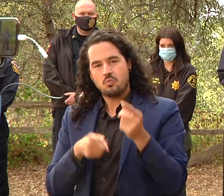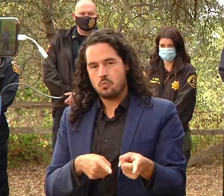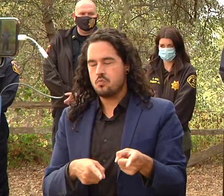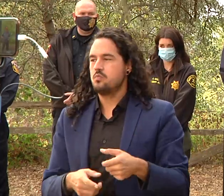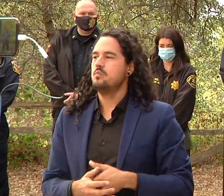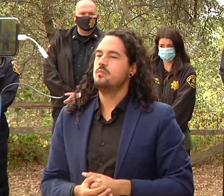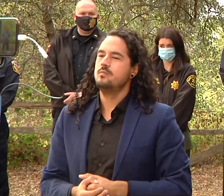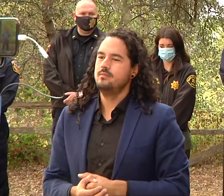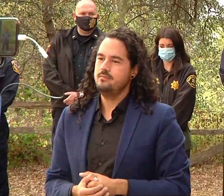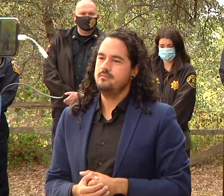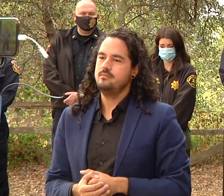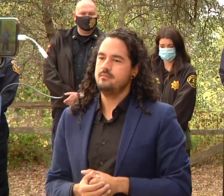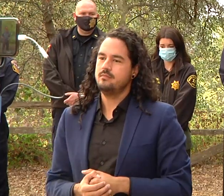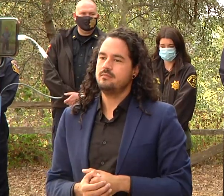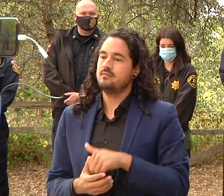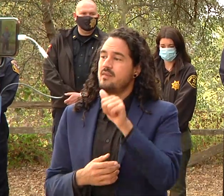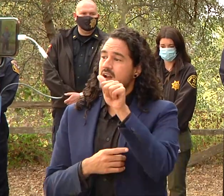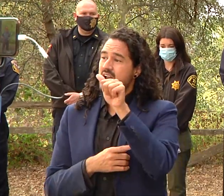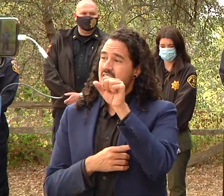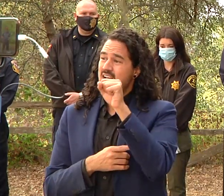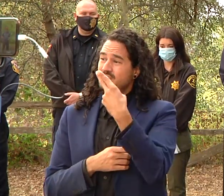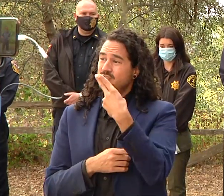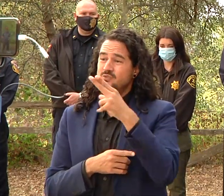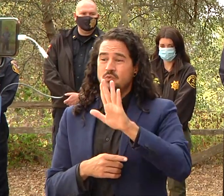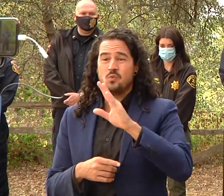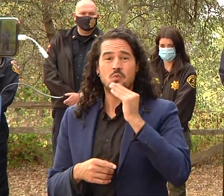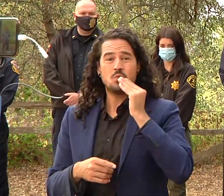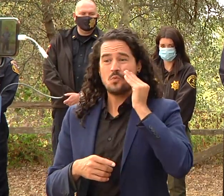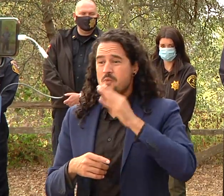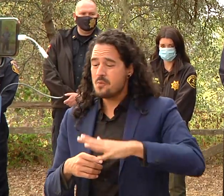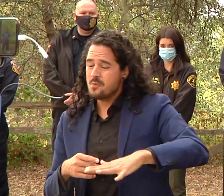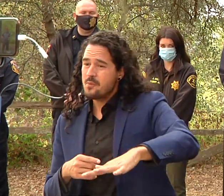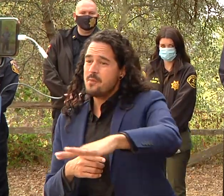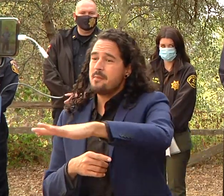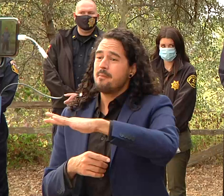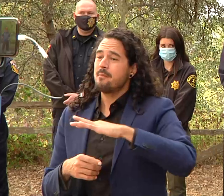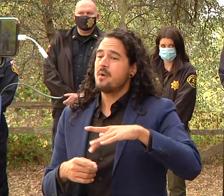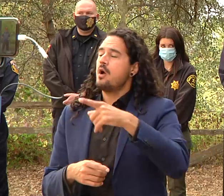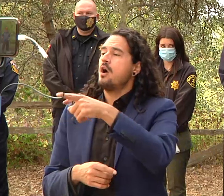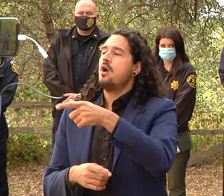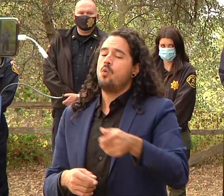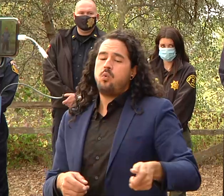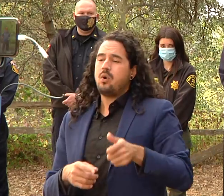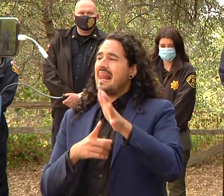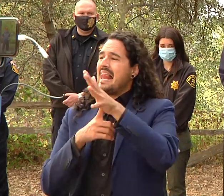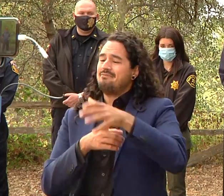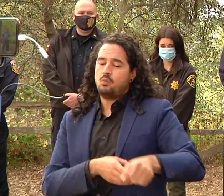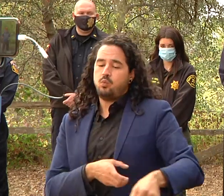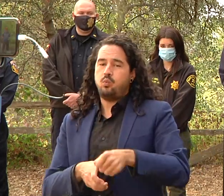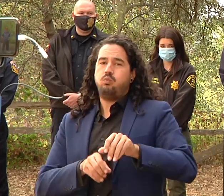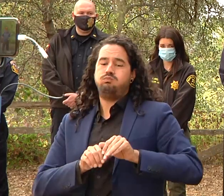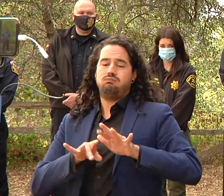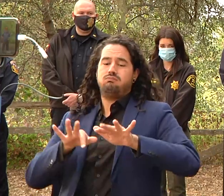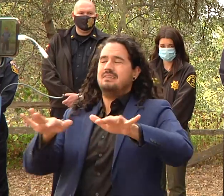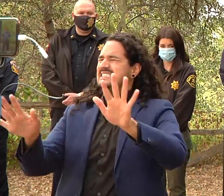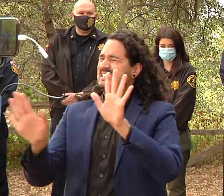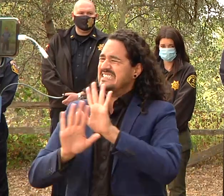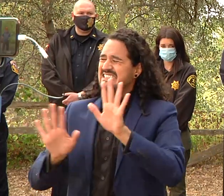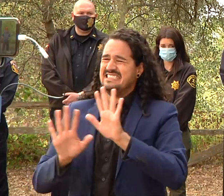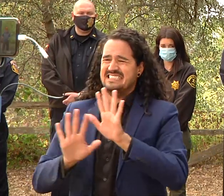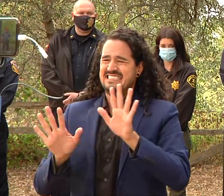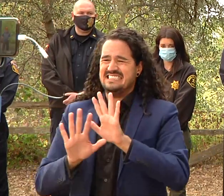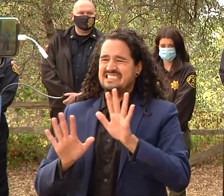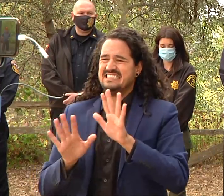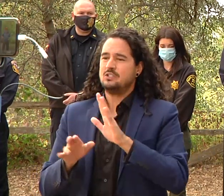can actually be hazardous uh so please don't use a leaf blower to blow it around uh if you need to vacuum it up for some reason make sure you're a vacuum with a hepa